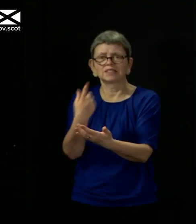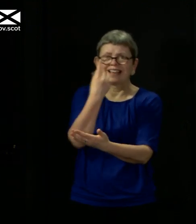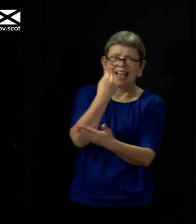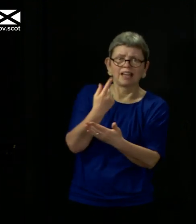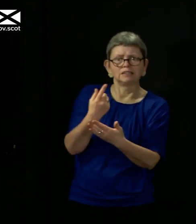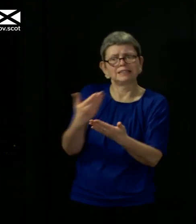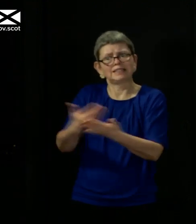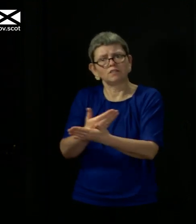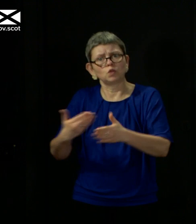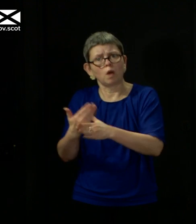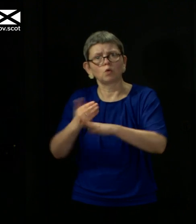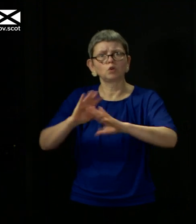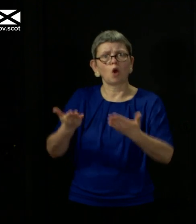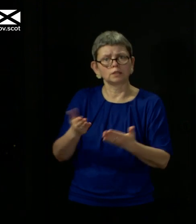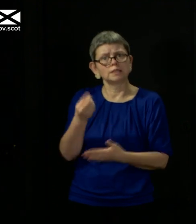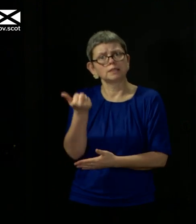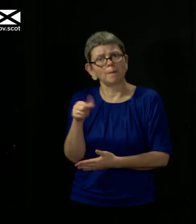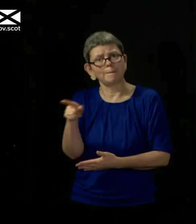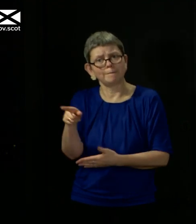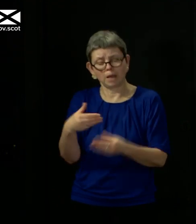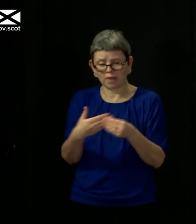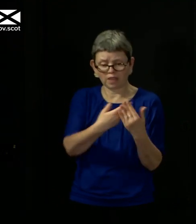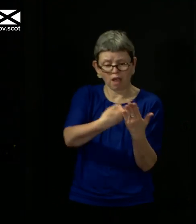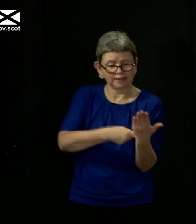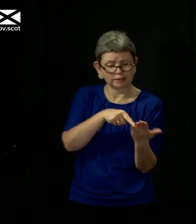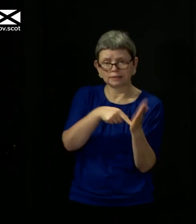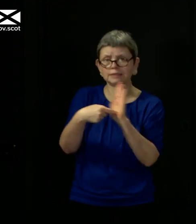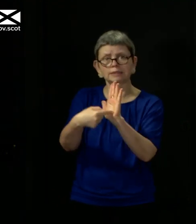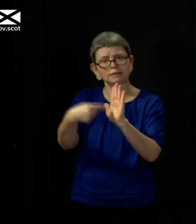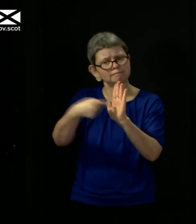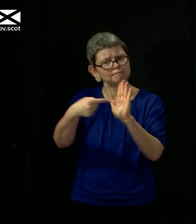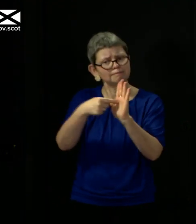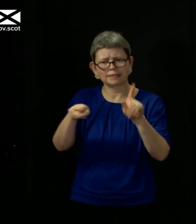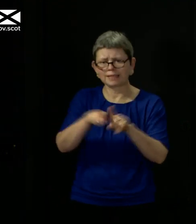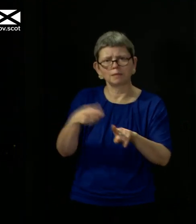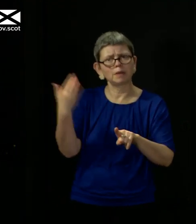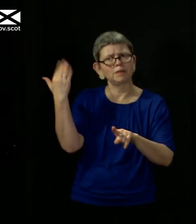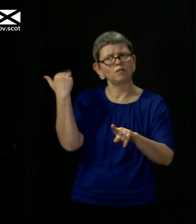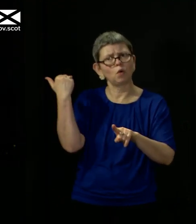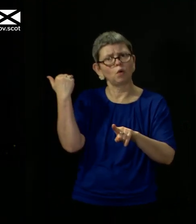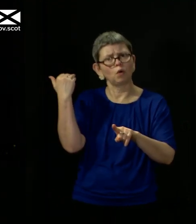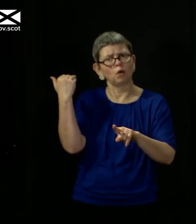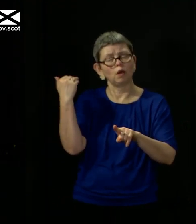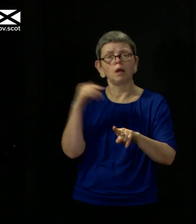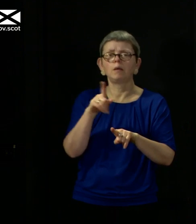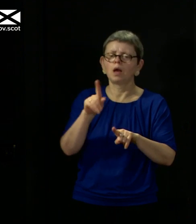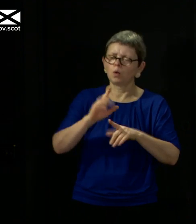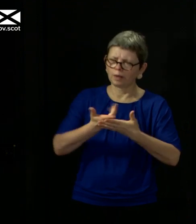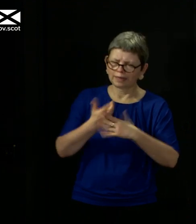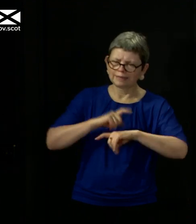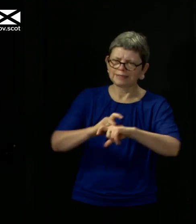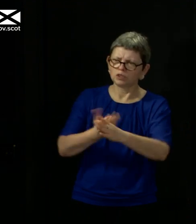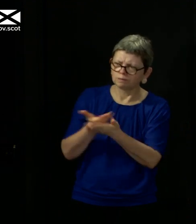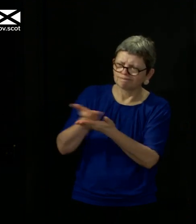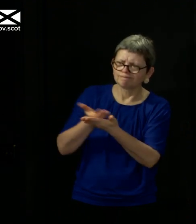issued to them on that has not changed. And I want to be very clear about that. We will continue to engage directly with